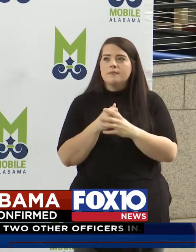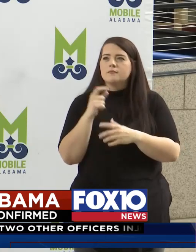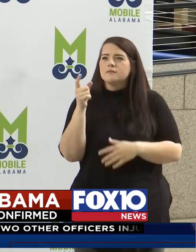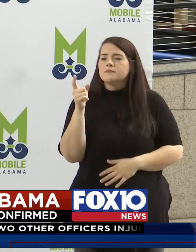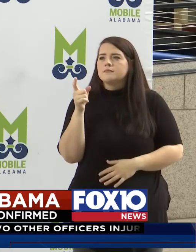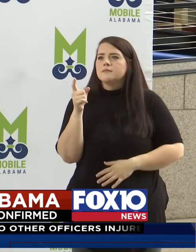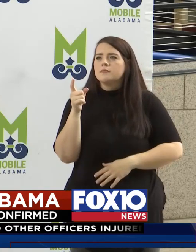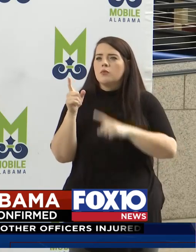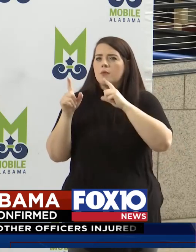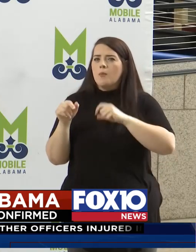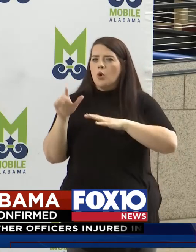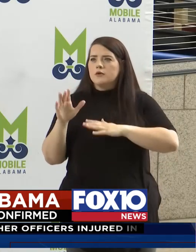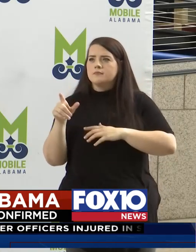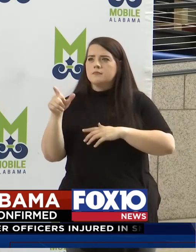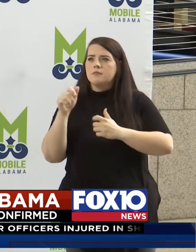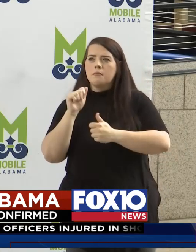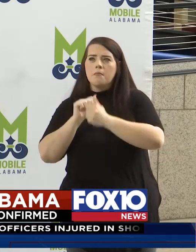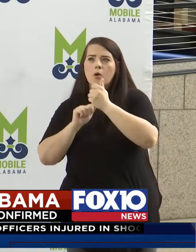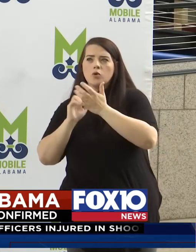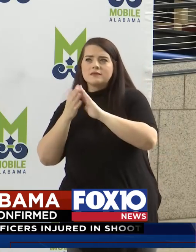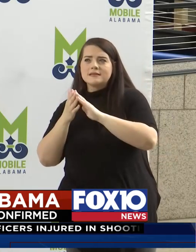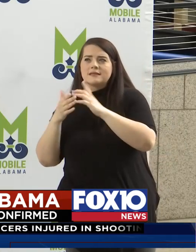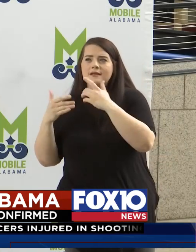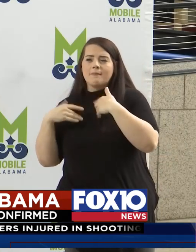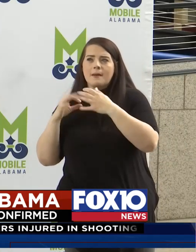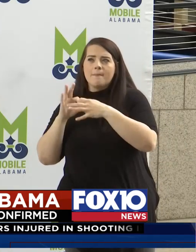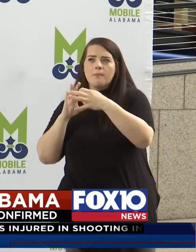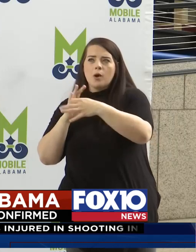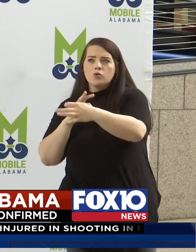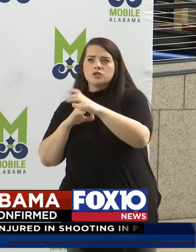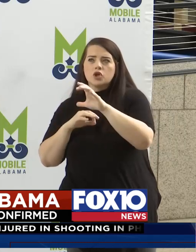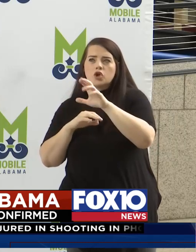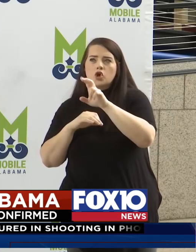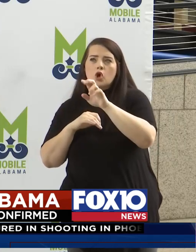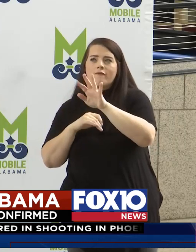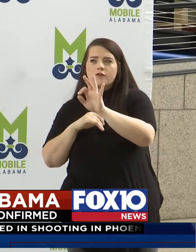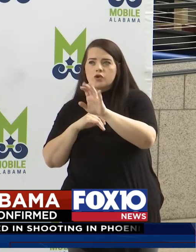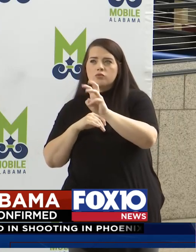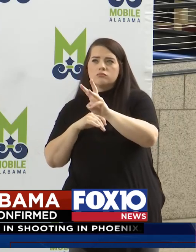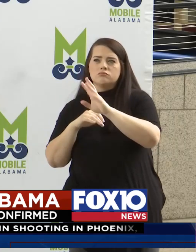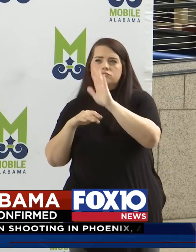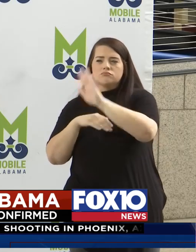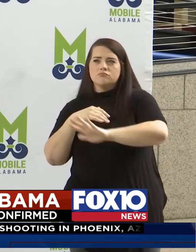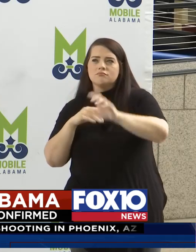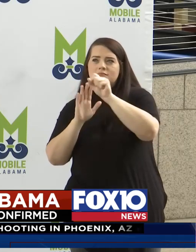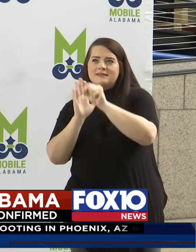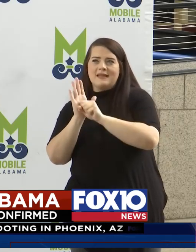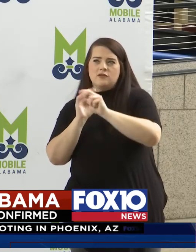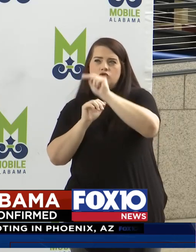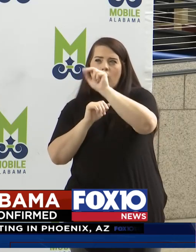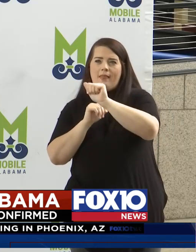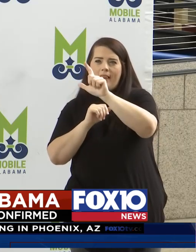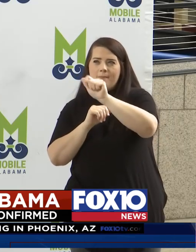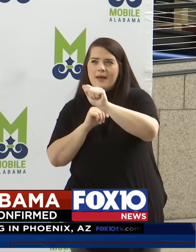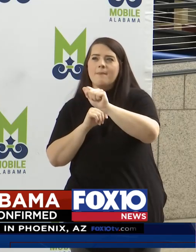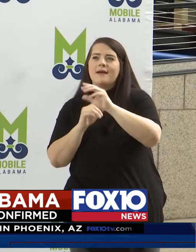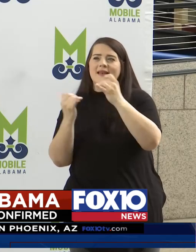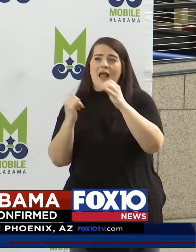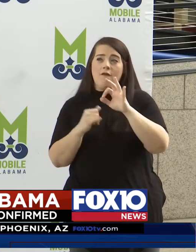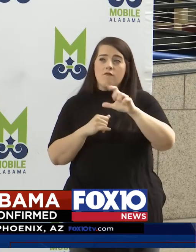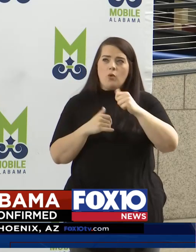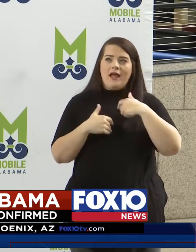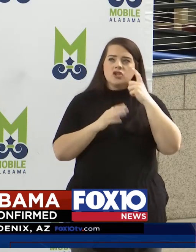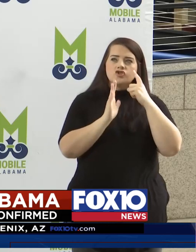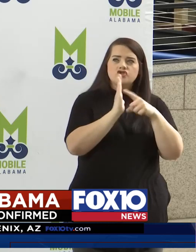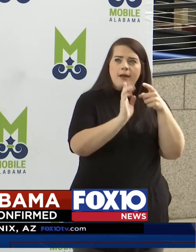Mr. Simpson, most big cities in the state have proposed a curfew, Montgomery, Tuscaloosa, Birmingham, and Gadsden. And then Florida has